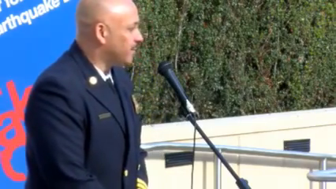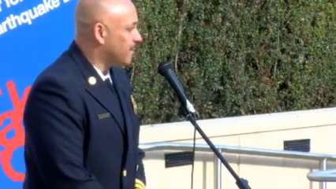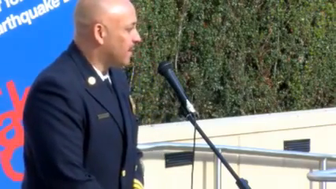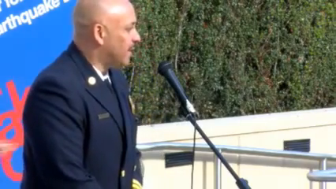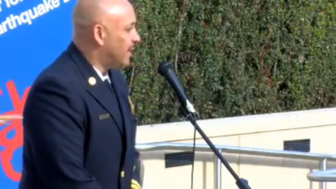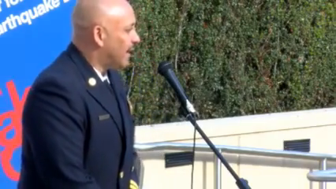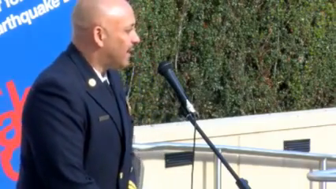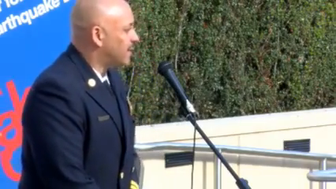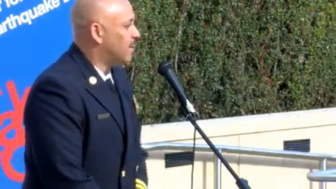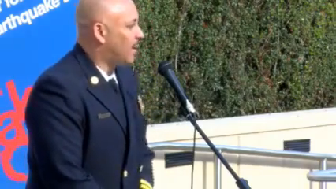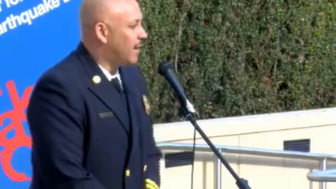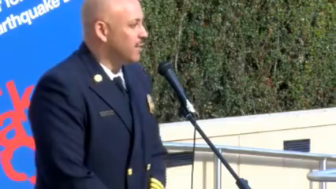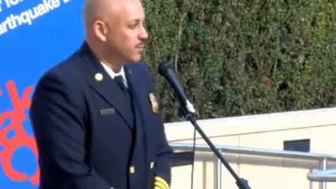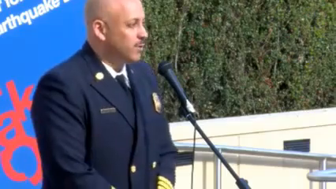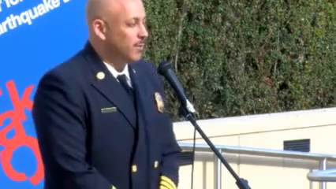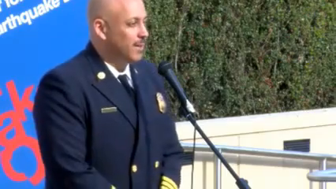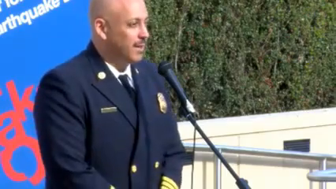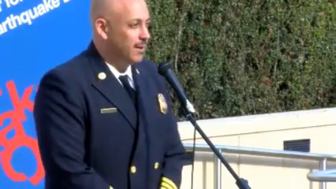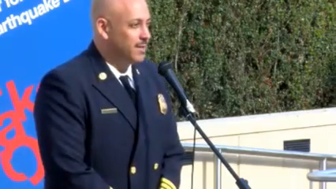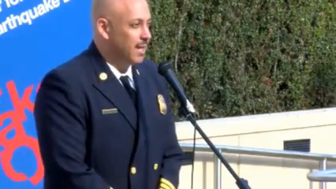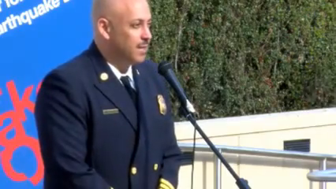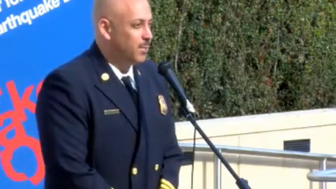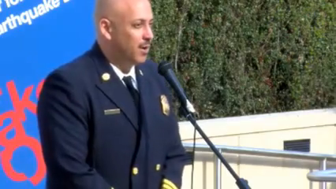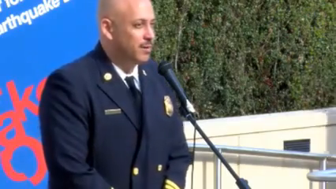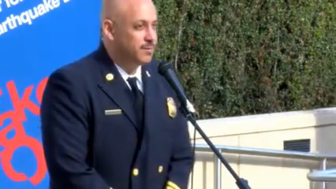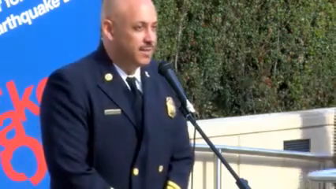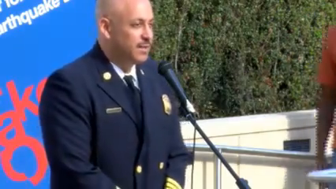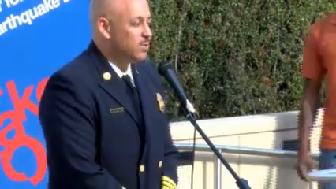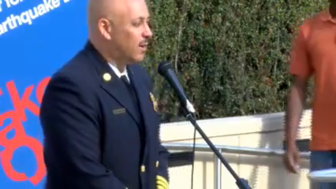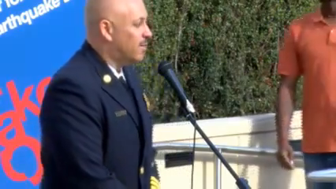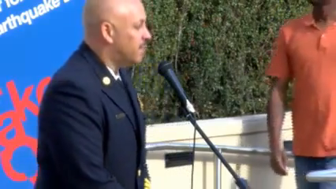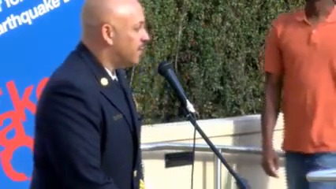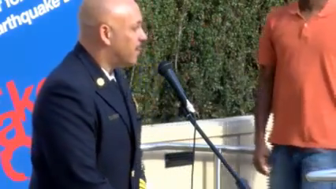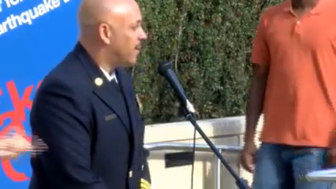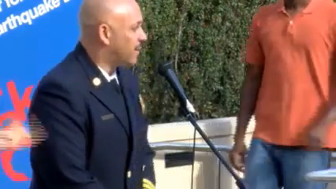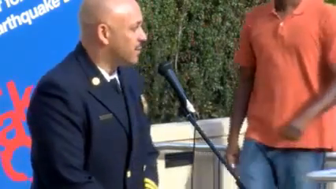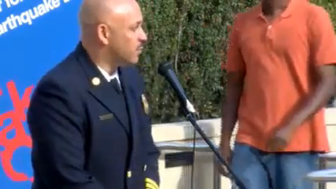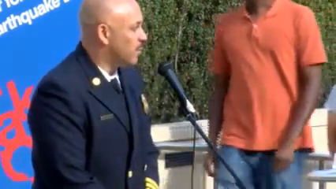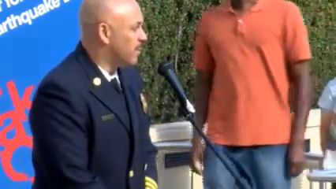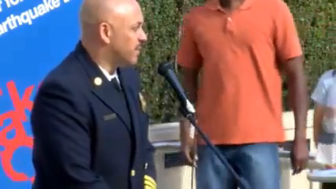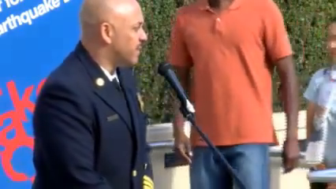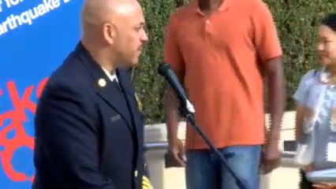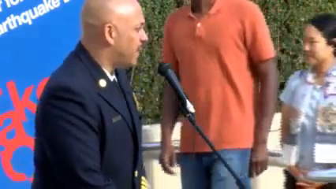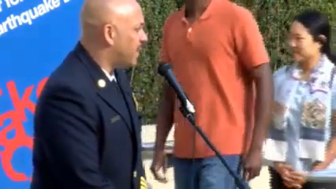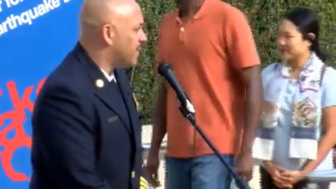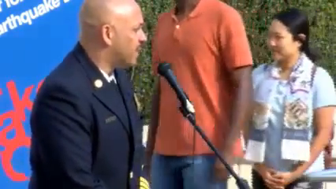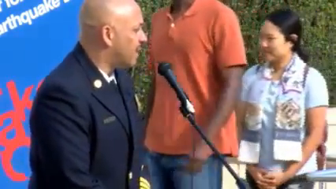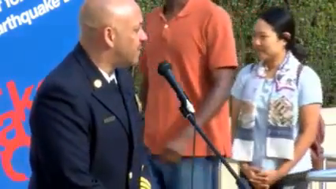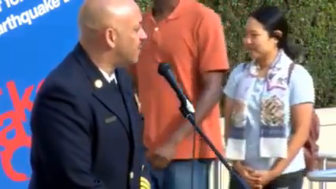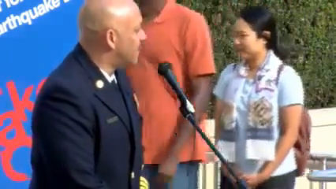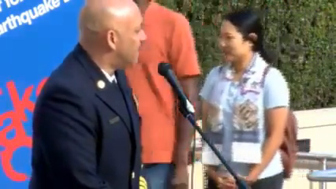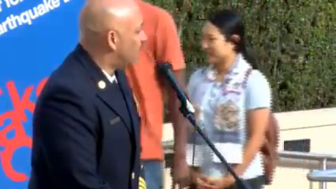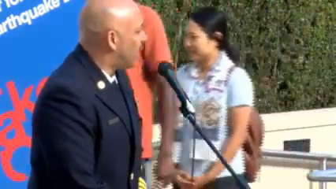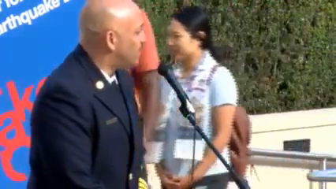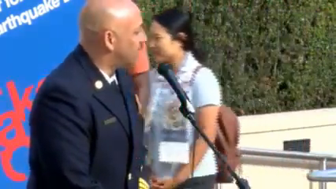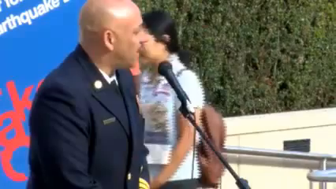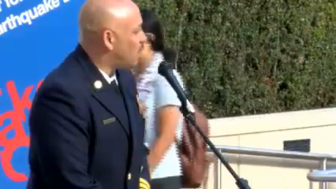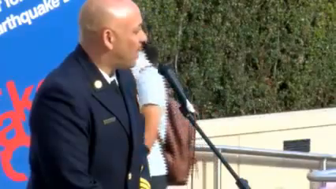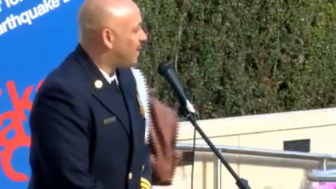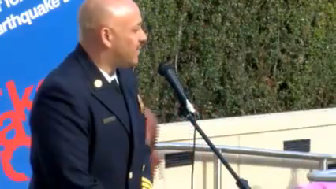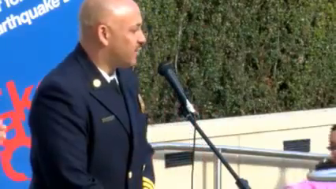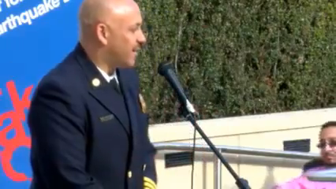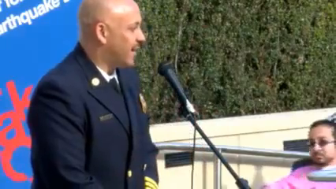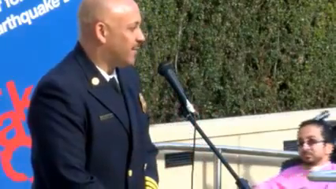Department. I'd like to applaud each of you for being here today as part of 10 to 12 million Americans who will be participating in today's great